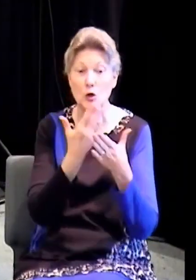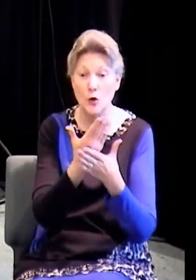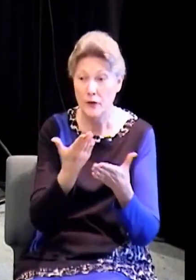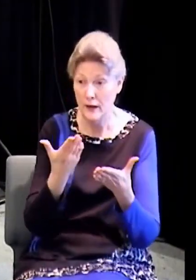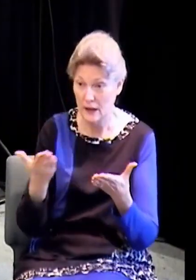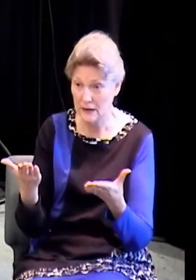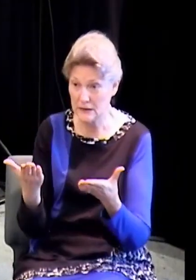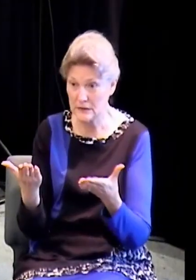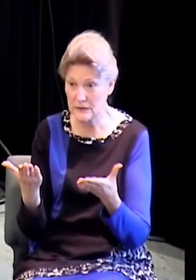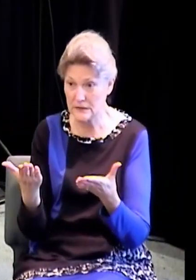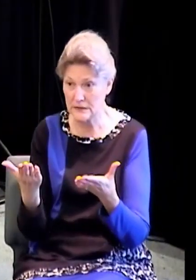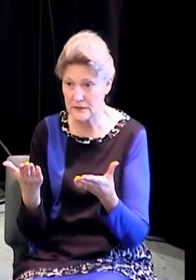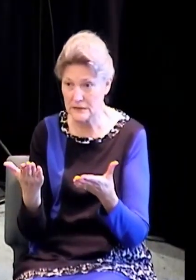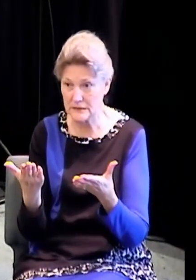how we drink changes.